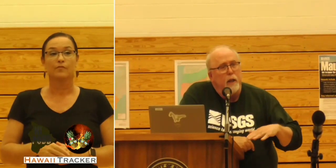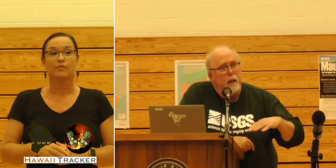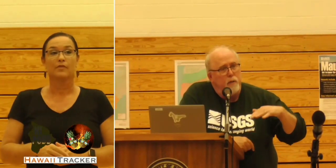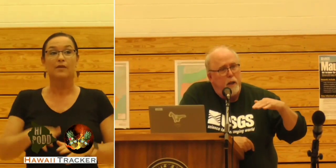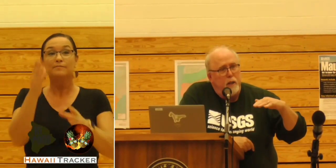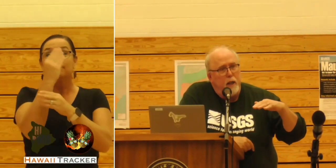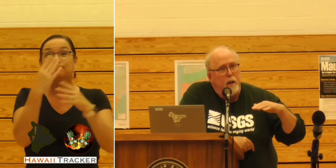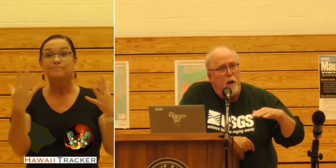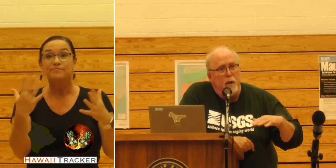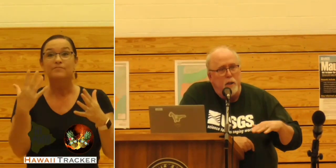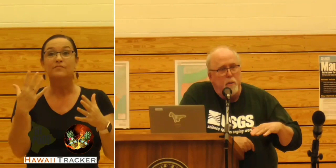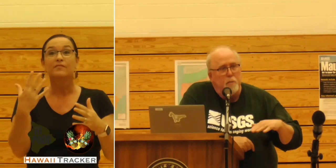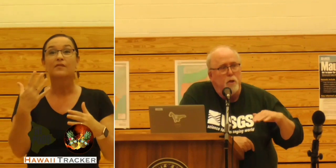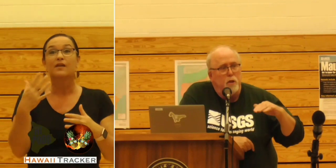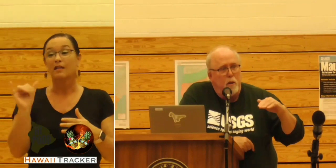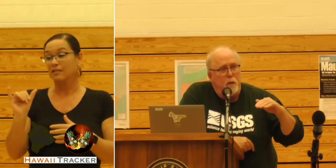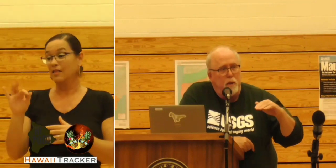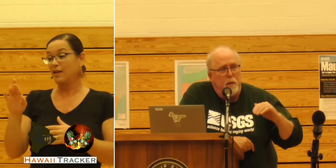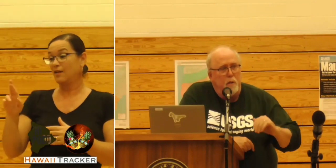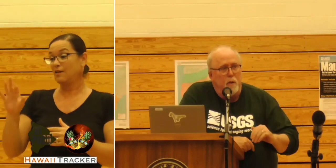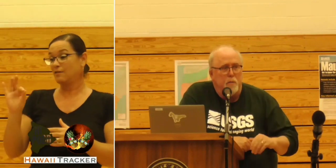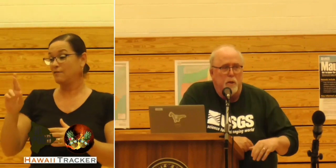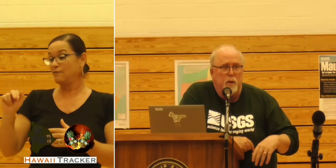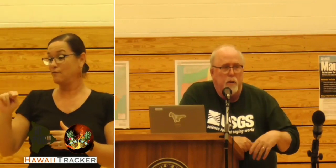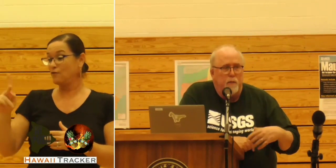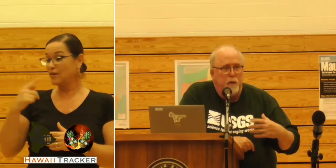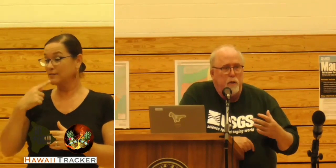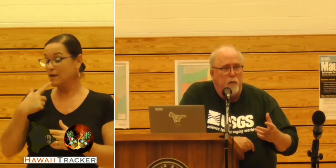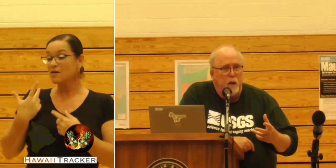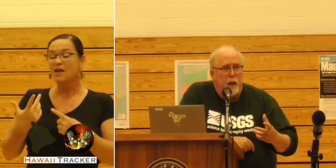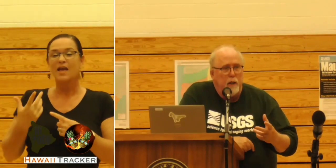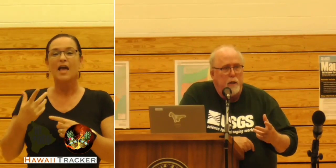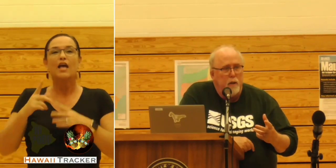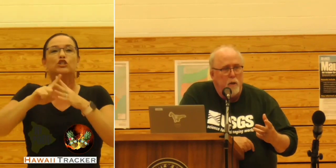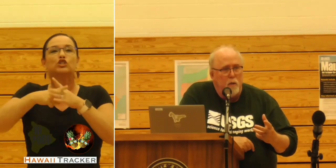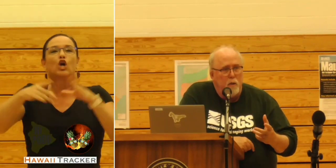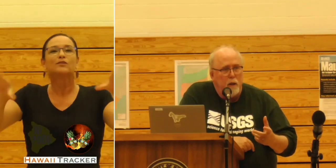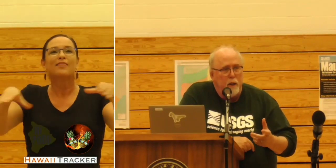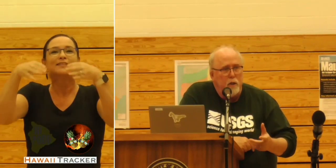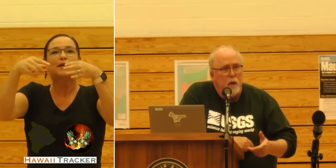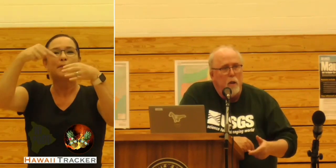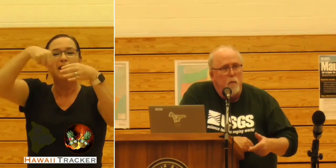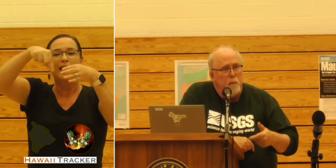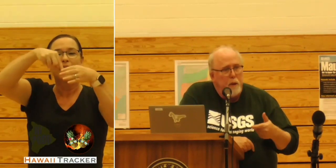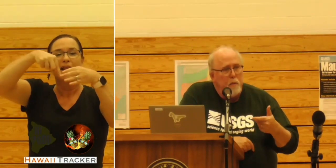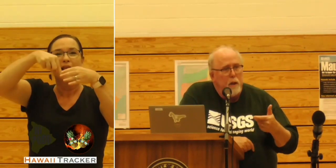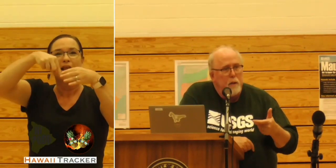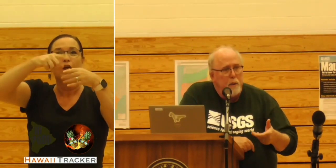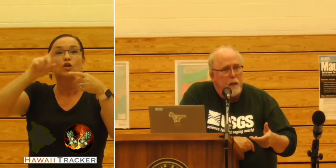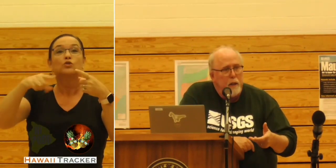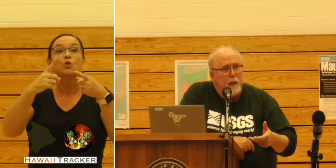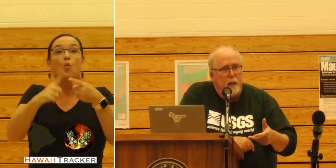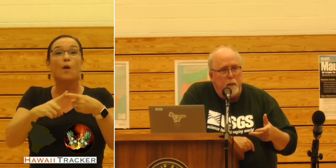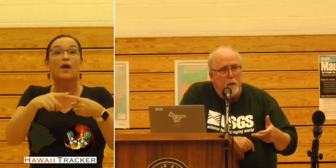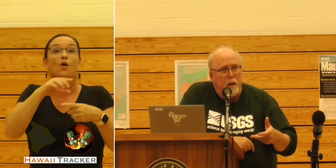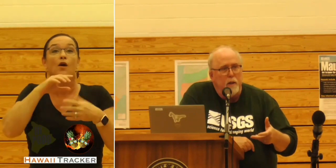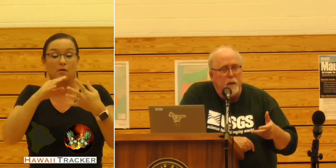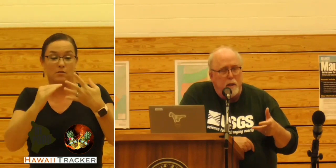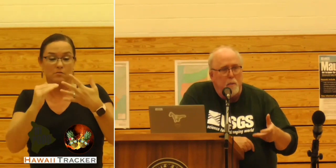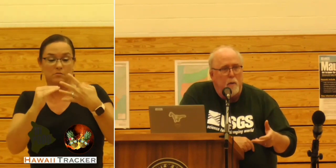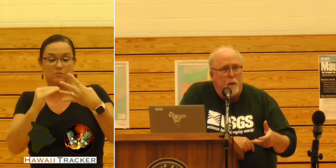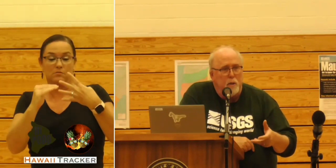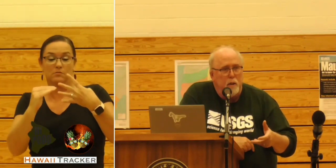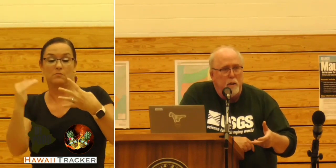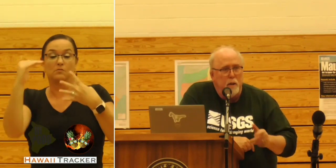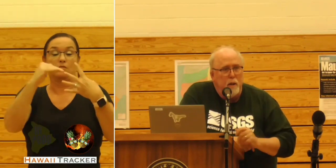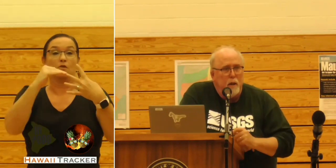we think, as Frank said, all these eruptions start with a summit eruption. So the first forecast, it'll go orange, will be we're expecting an imminent